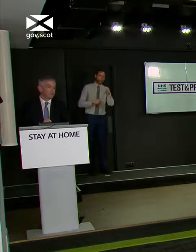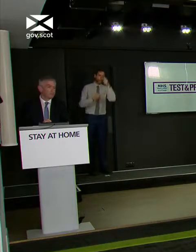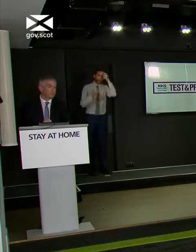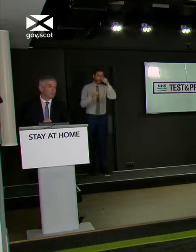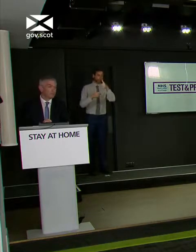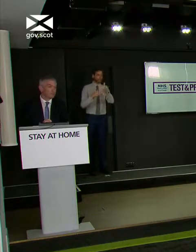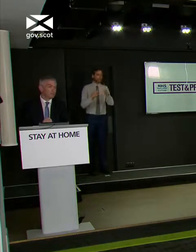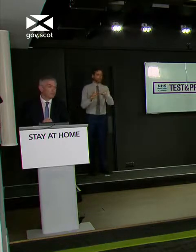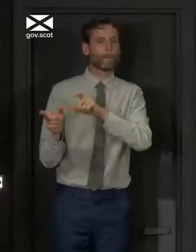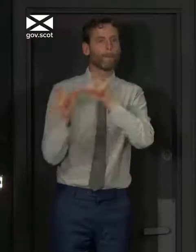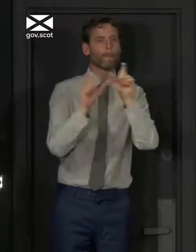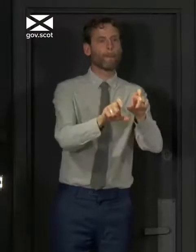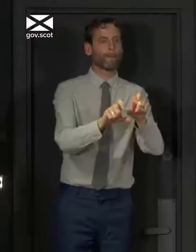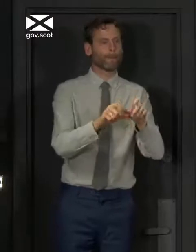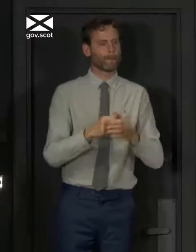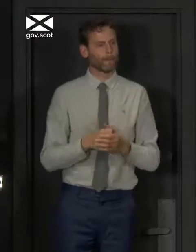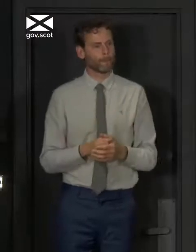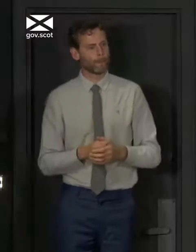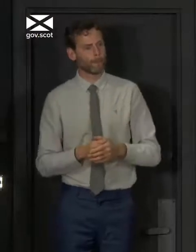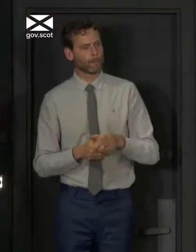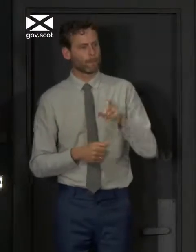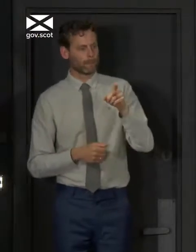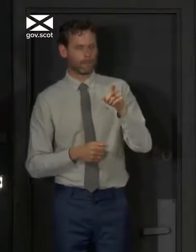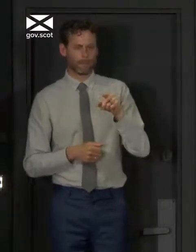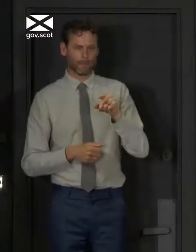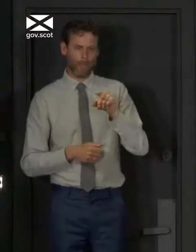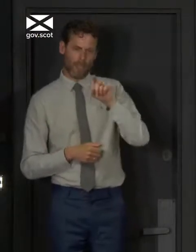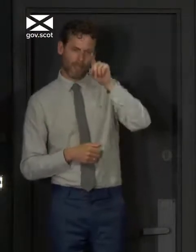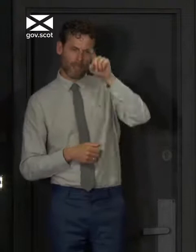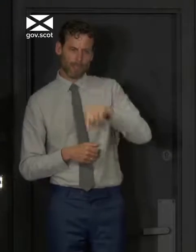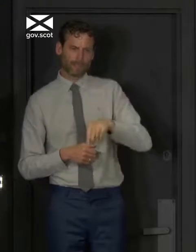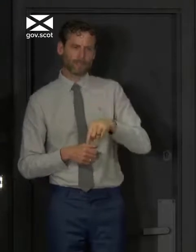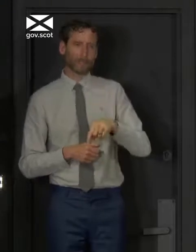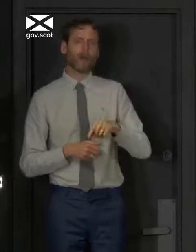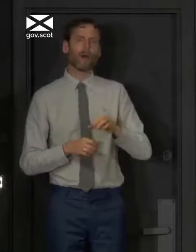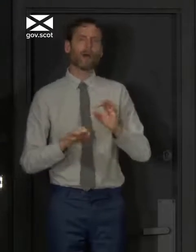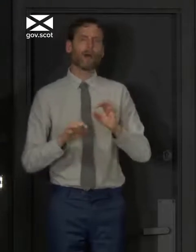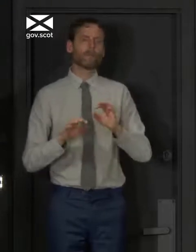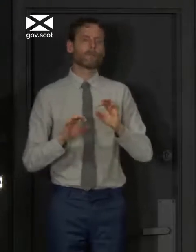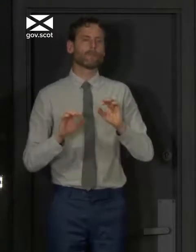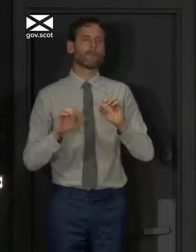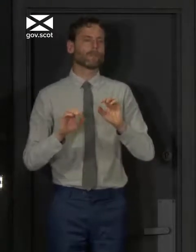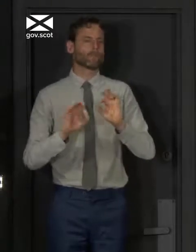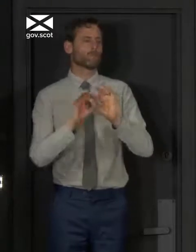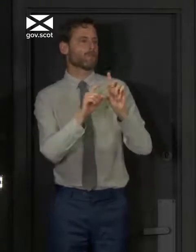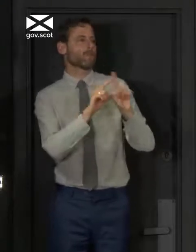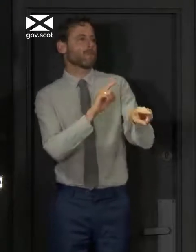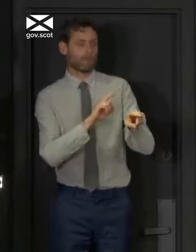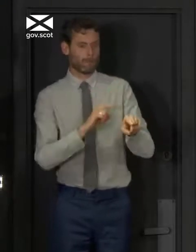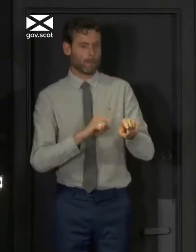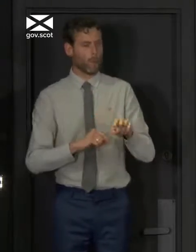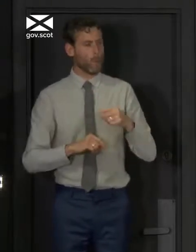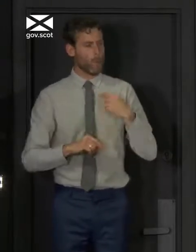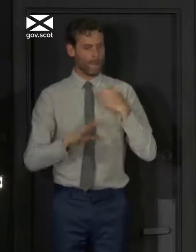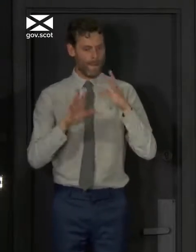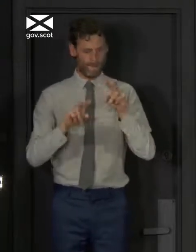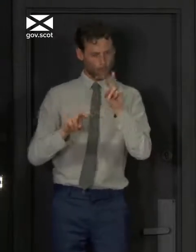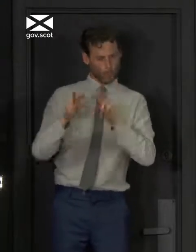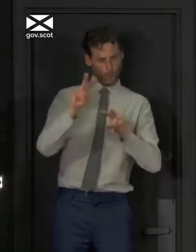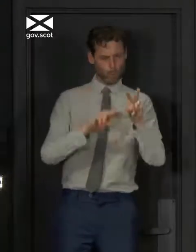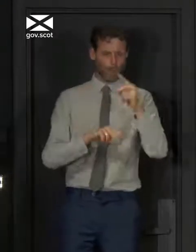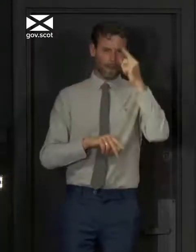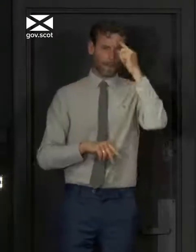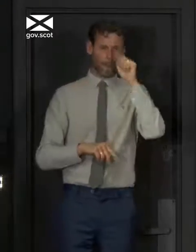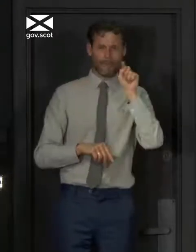self-isolate? I'm not sure these are unanswered questions. These are things that will be, you know, determined as we know what the needs of people are. So